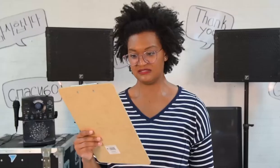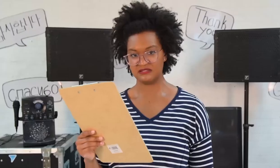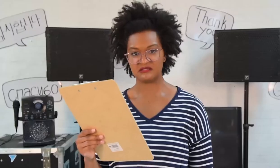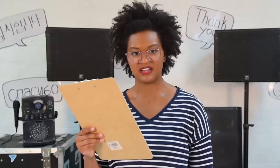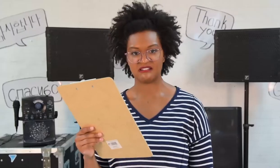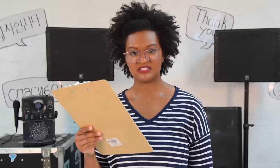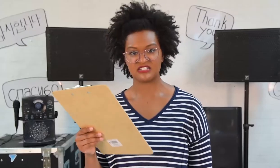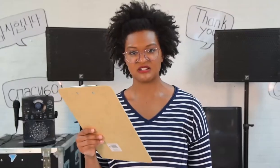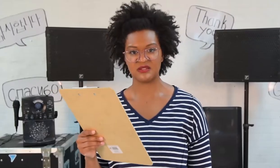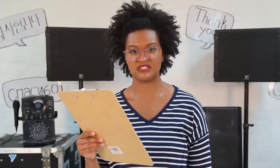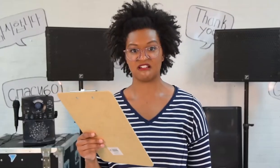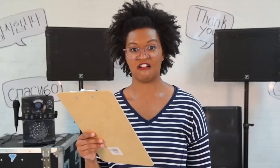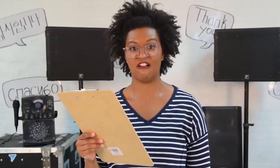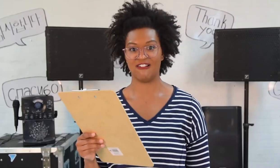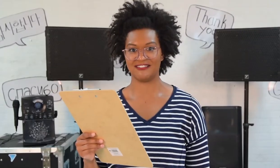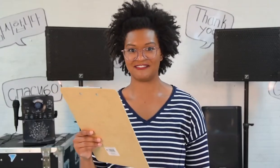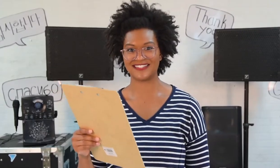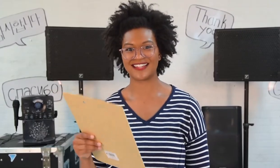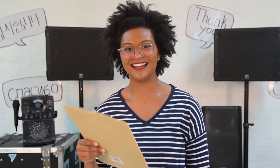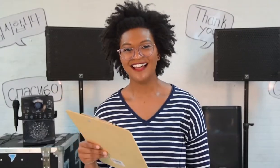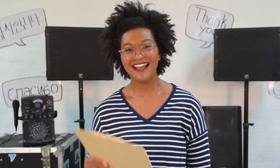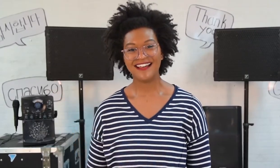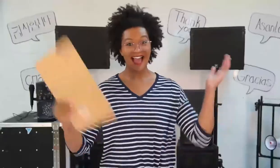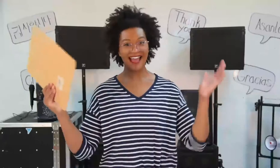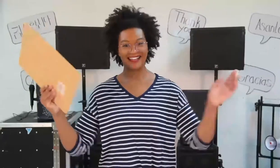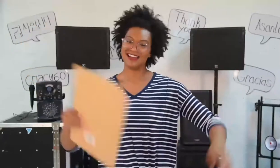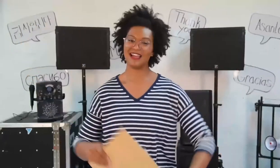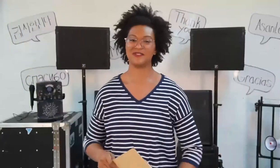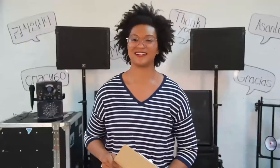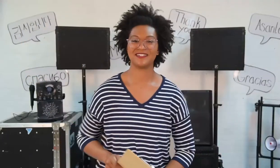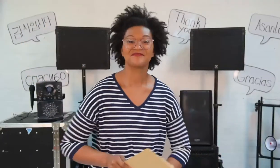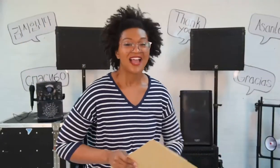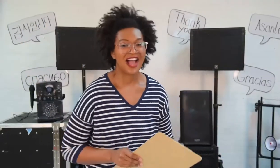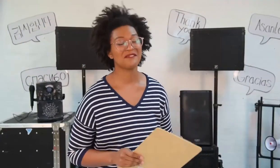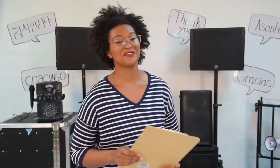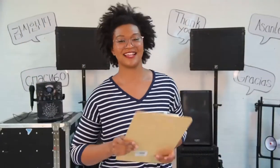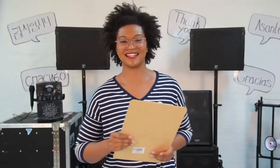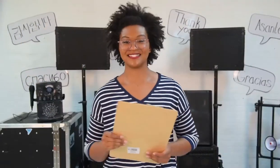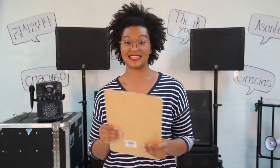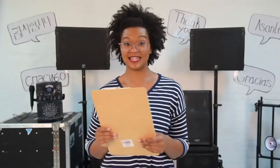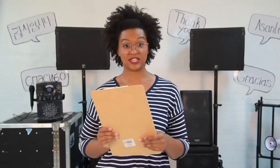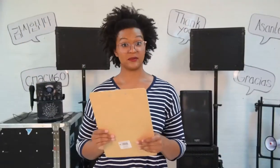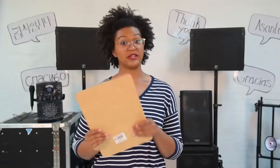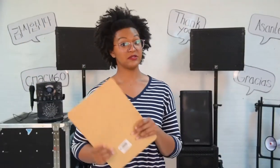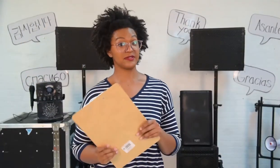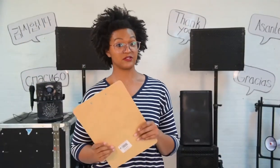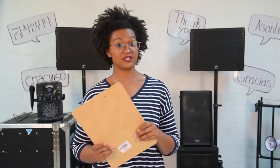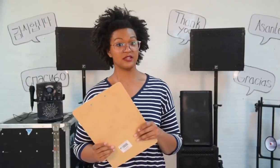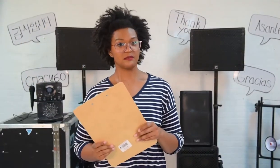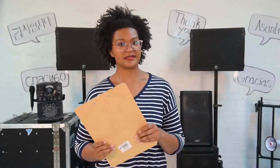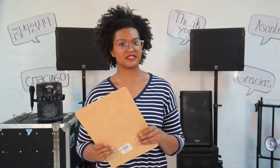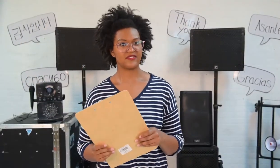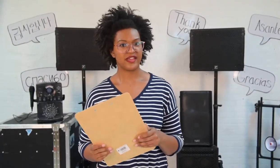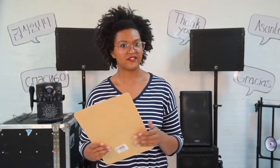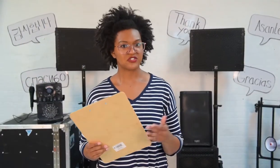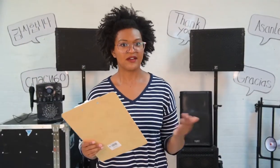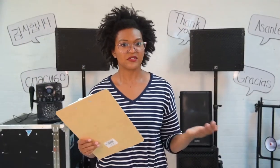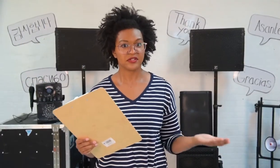Wow, German is a hard language Hi, I'm Erica I'm learning how to say thank you in other languages Because if I ever travel the